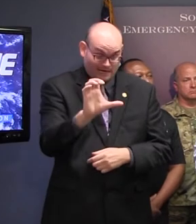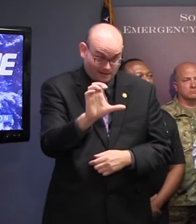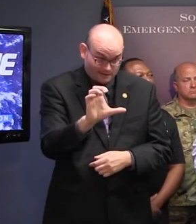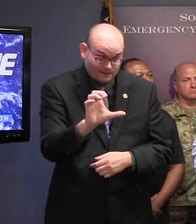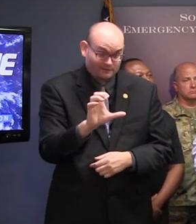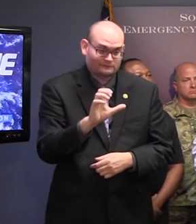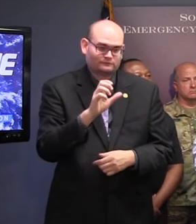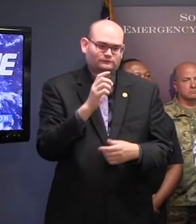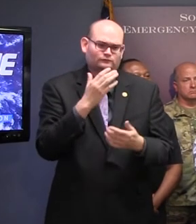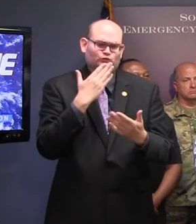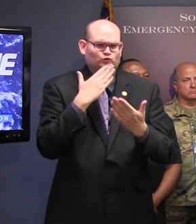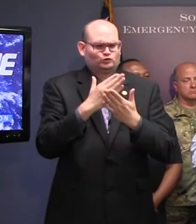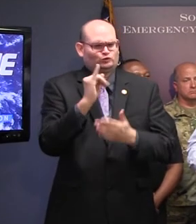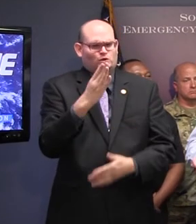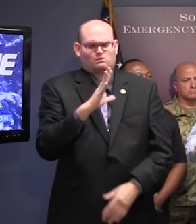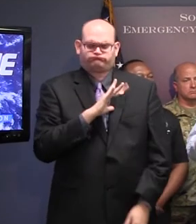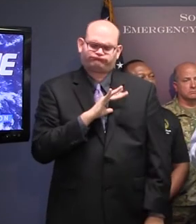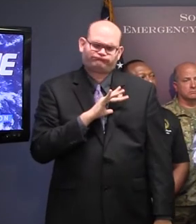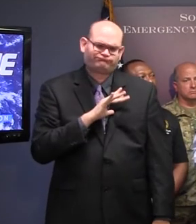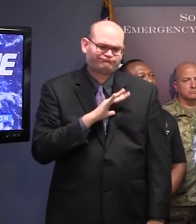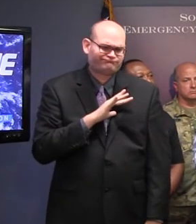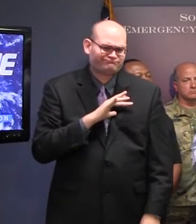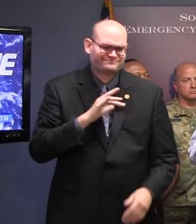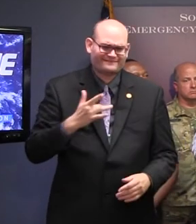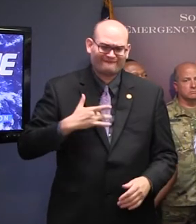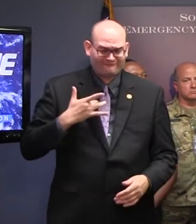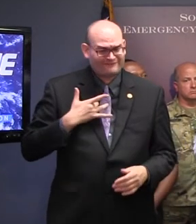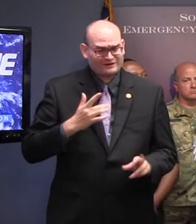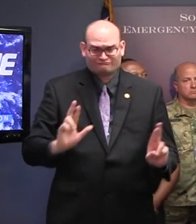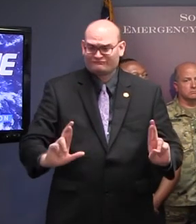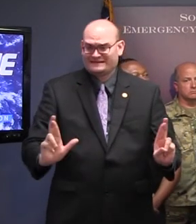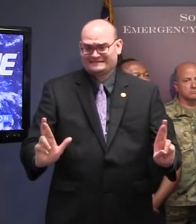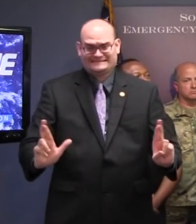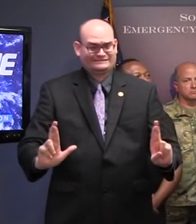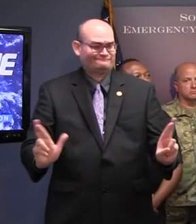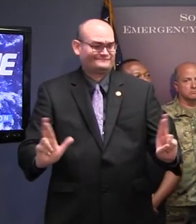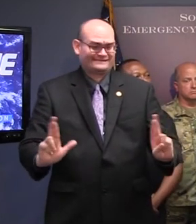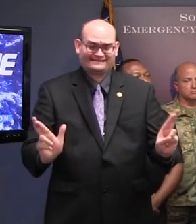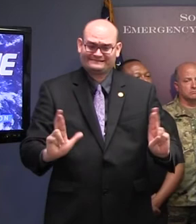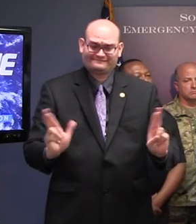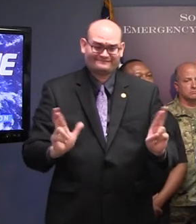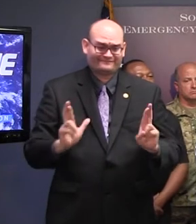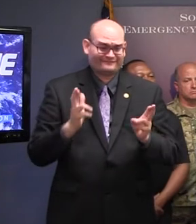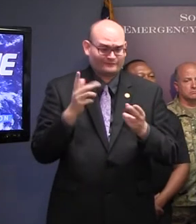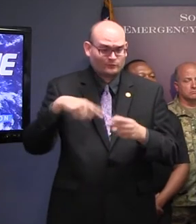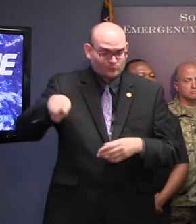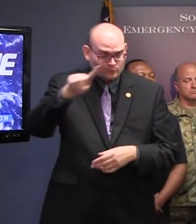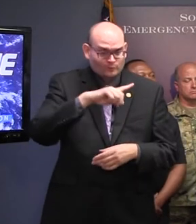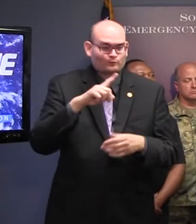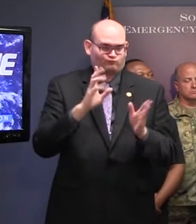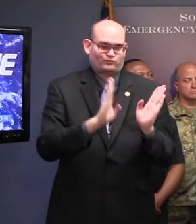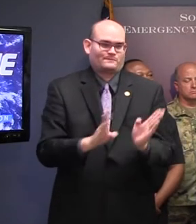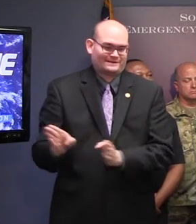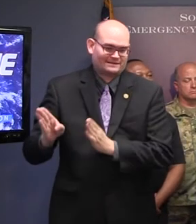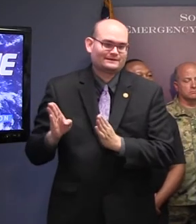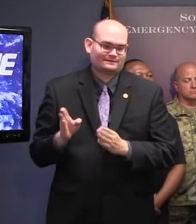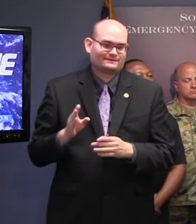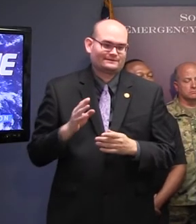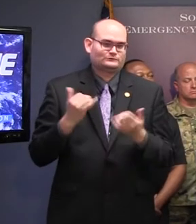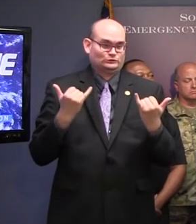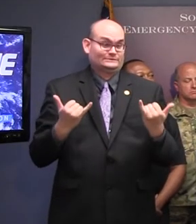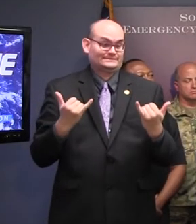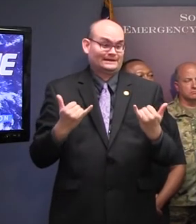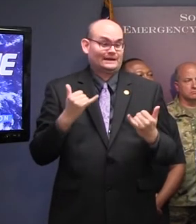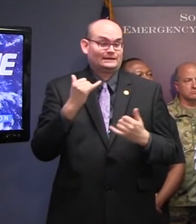and we're about as ready as we can be on this side. But we want the citizens to be prepared. But start now. Start thinking